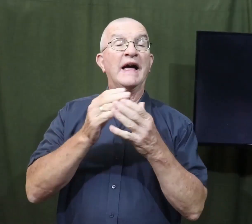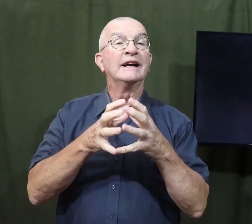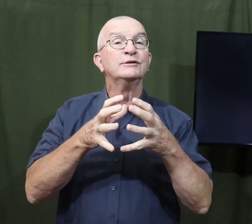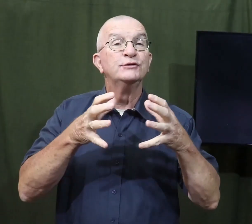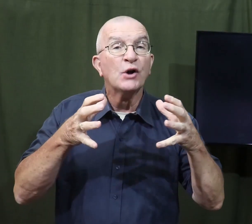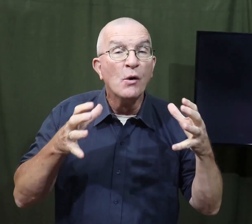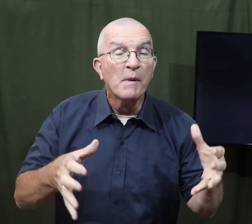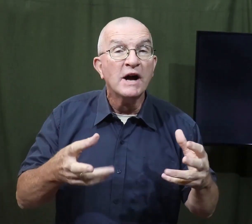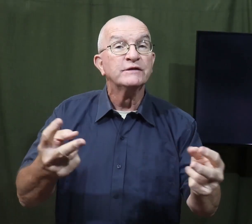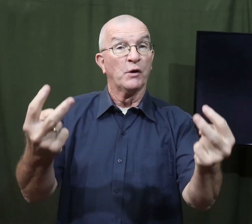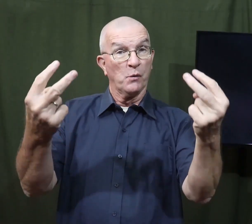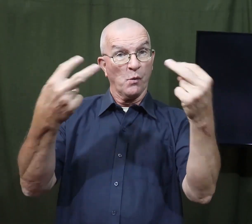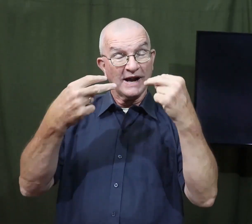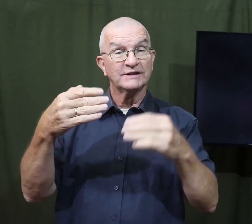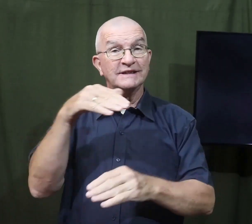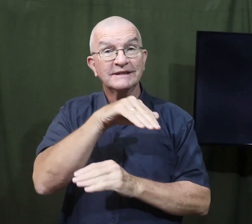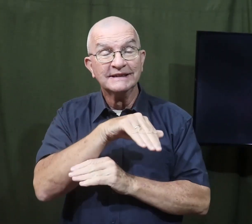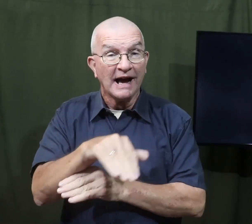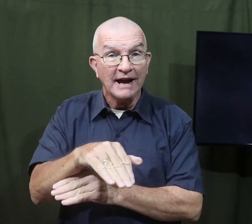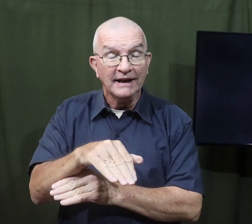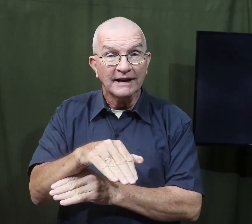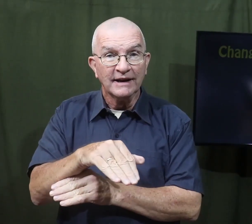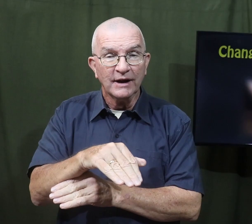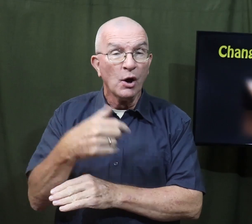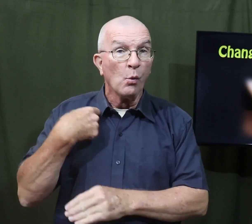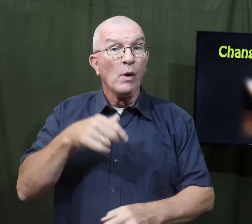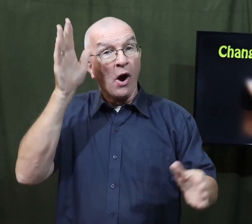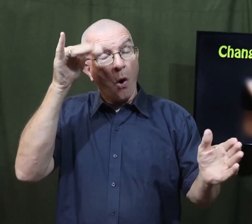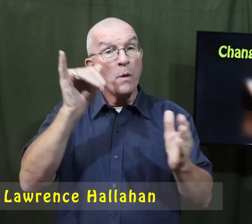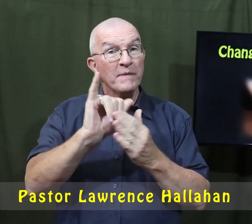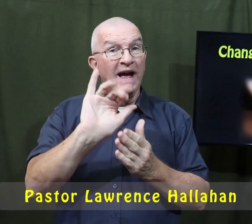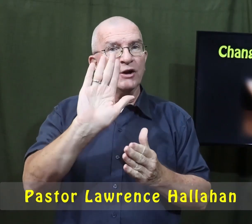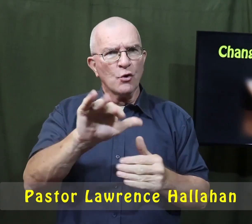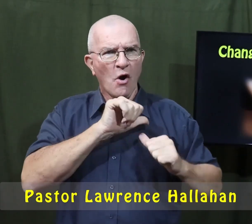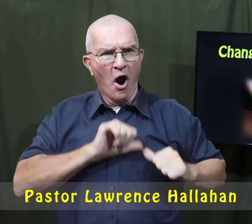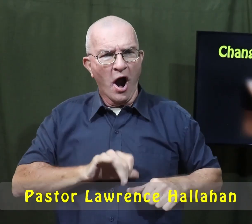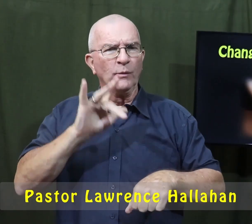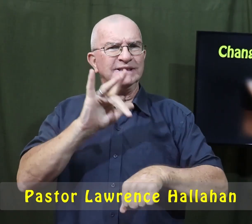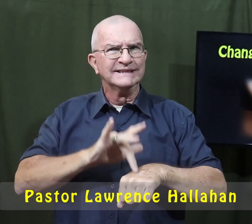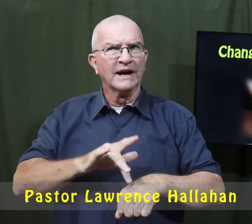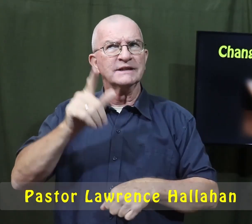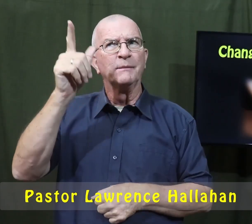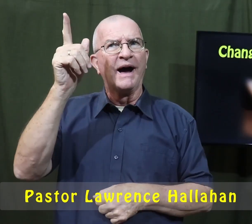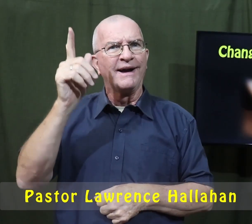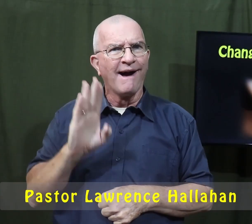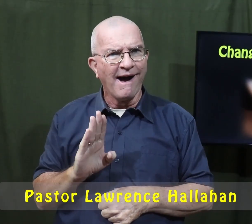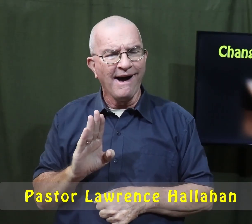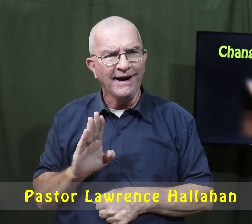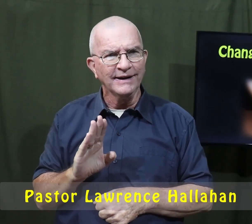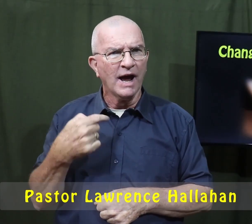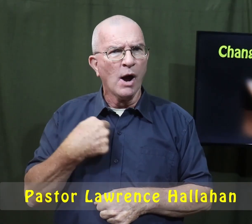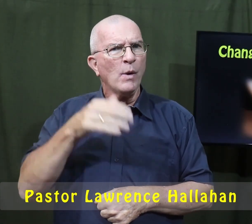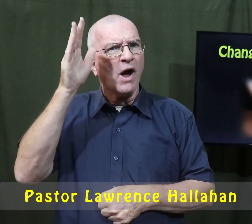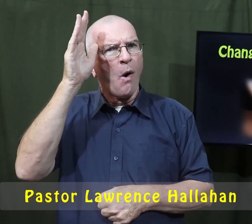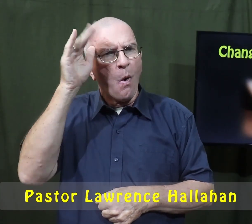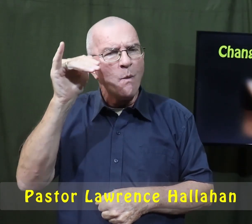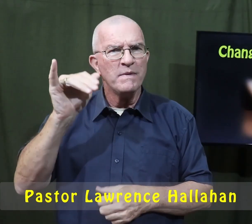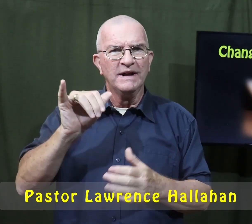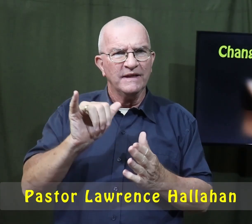thank you so much for watching us tonight we hope that your heart was touched by god's word and we hope